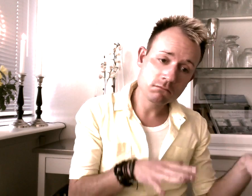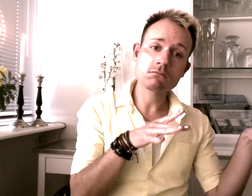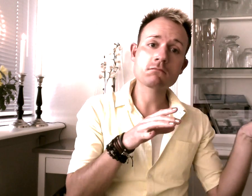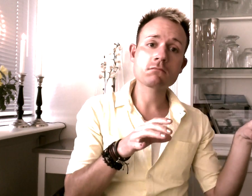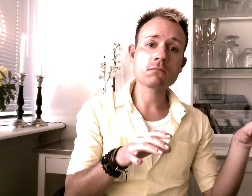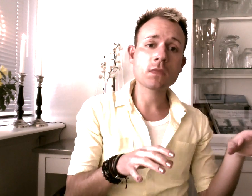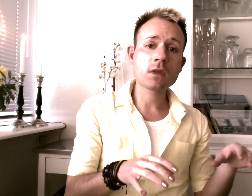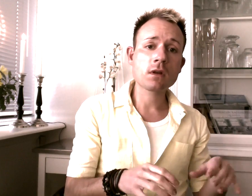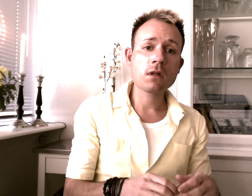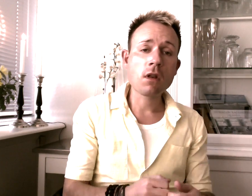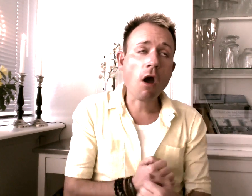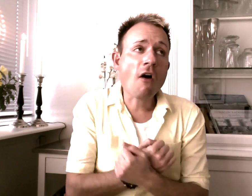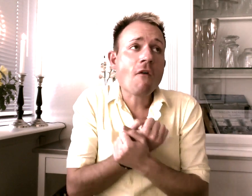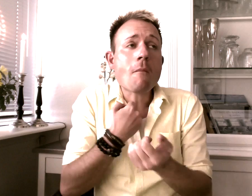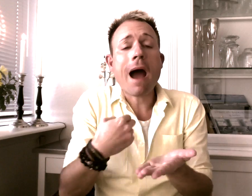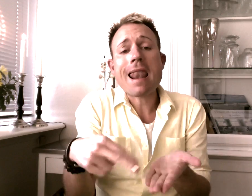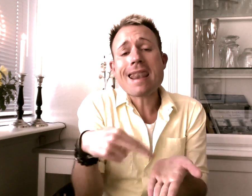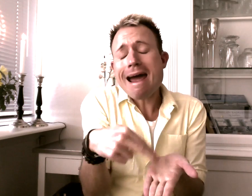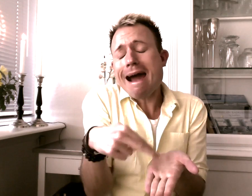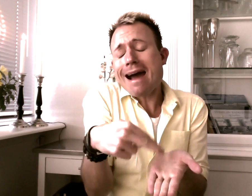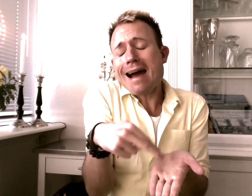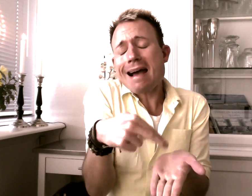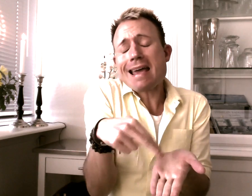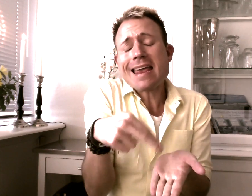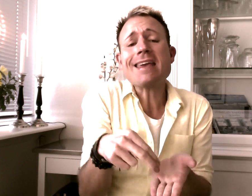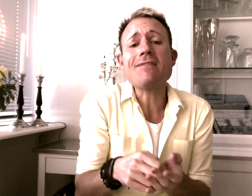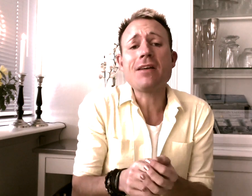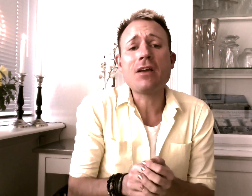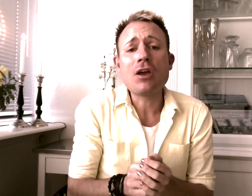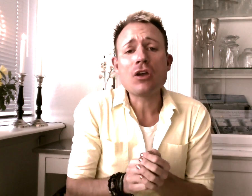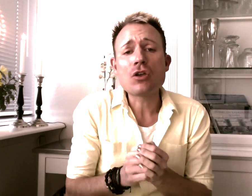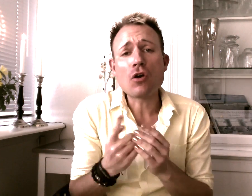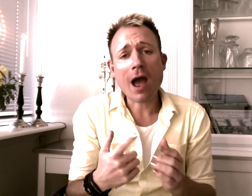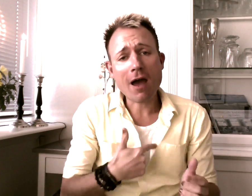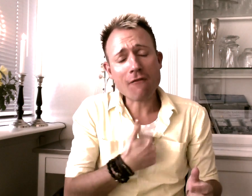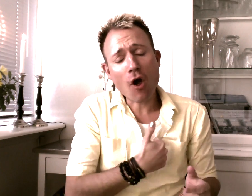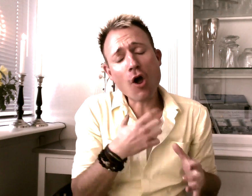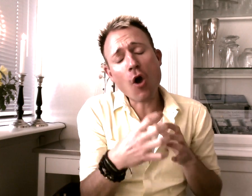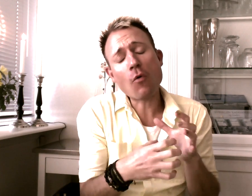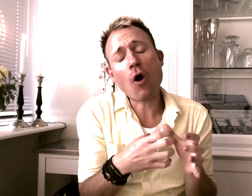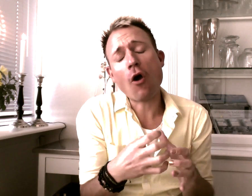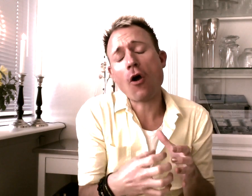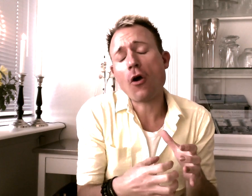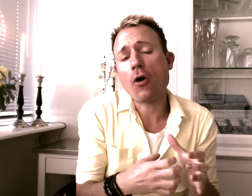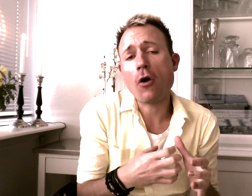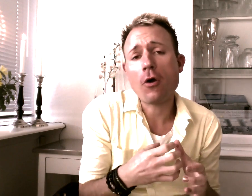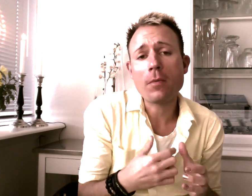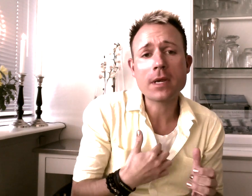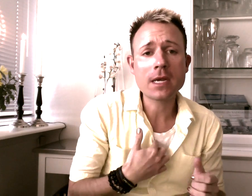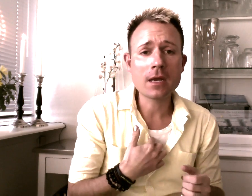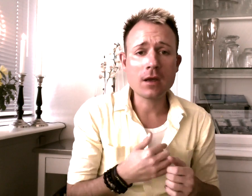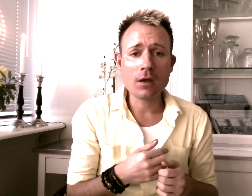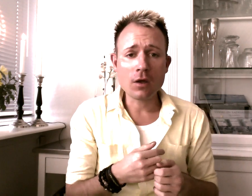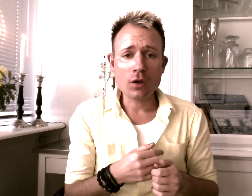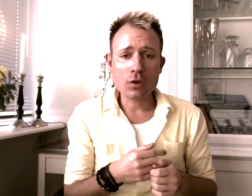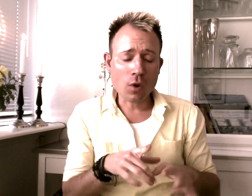Love of my life You've hurt me You've